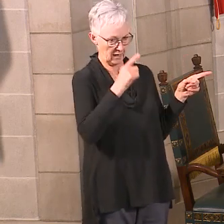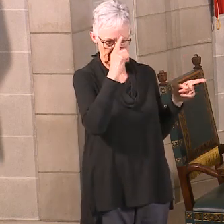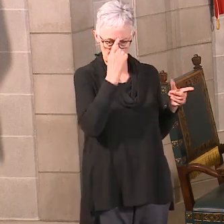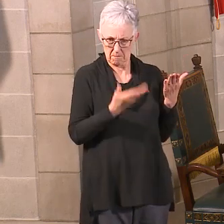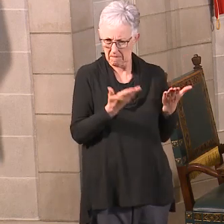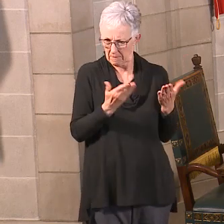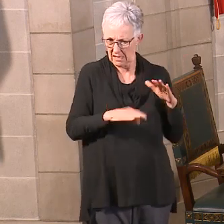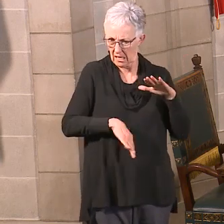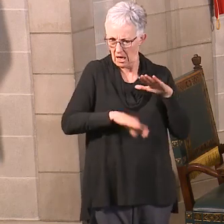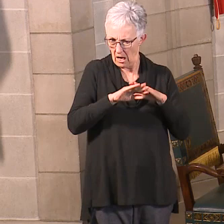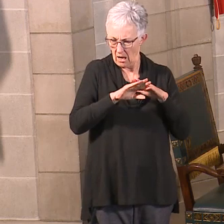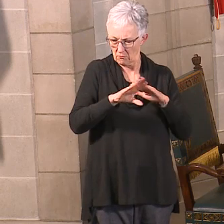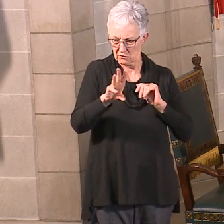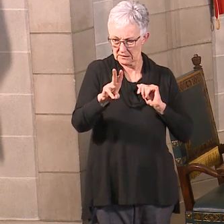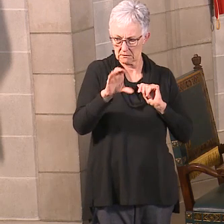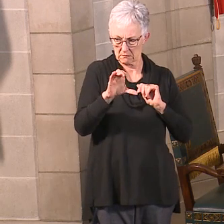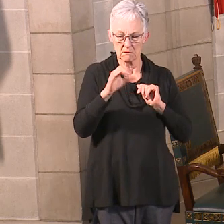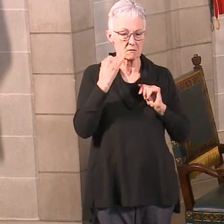if necessary.